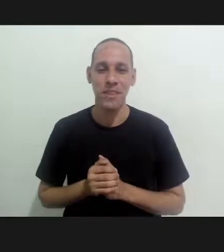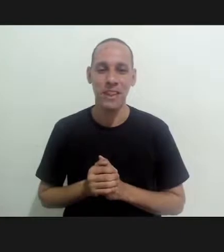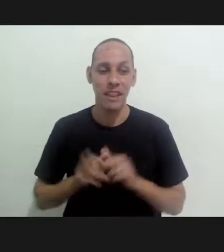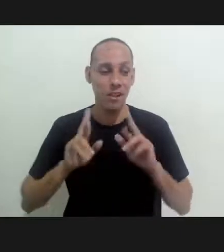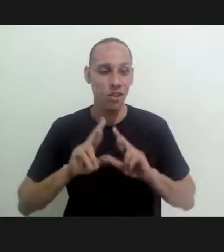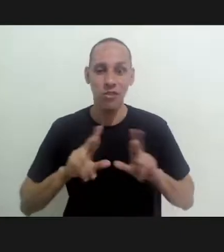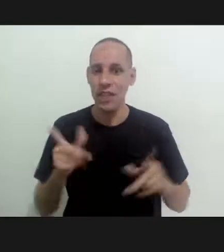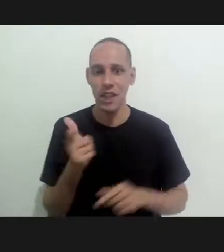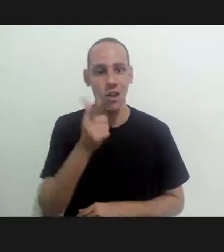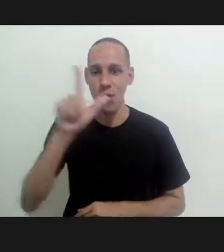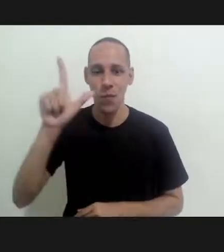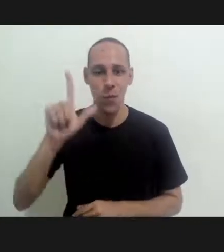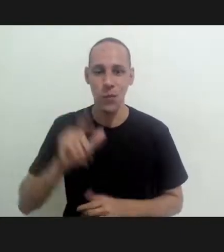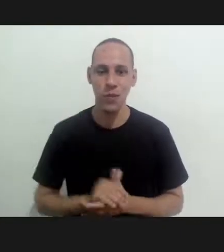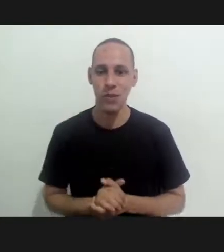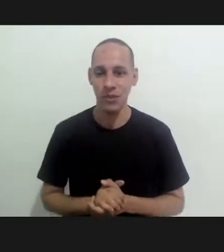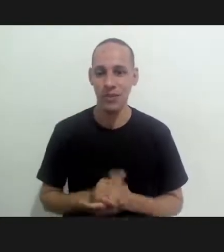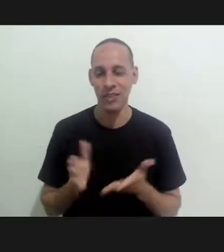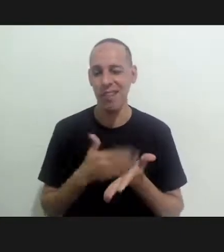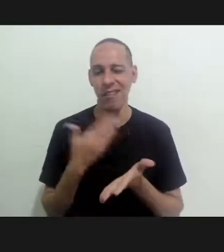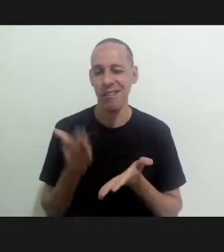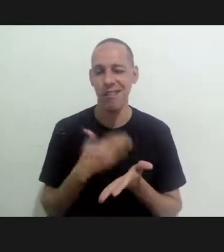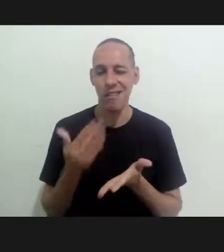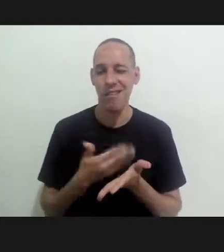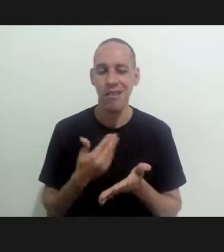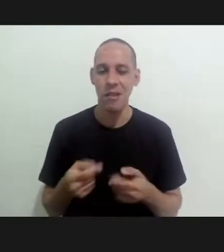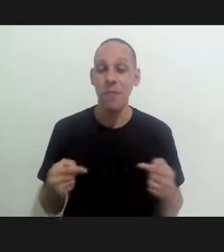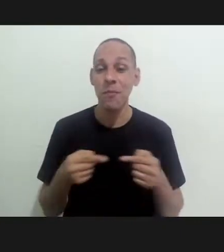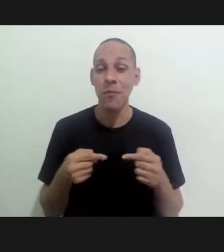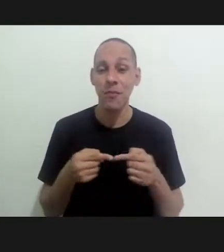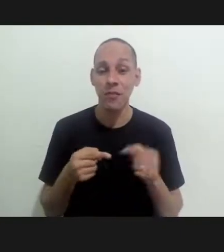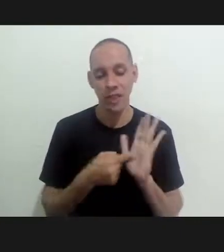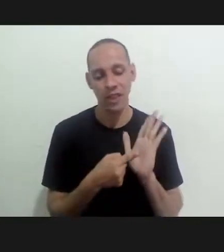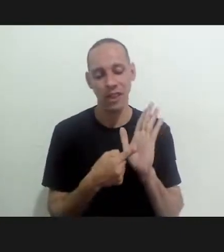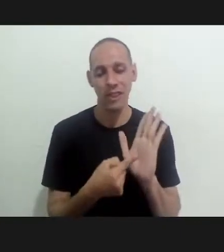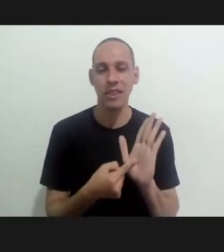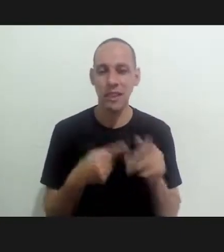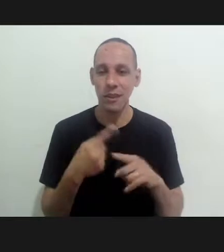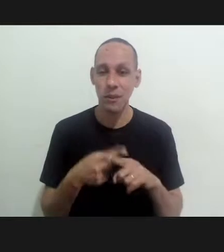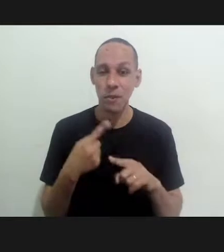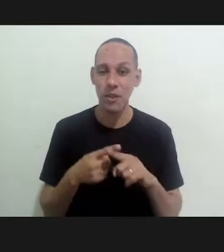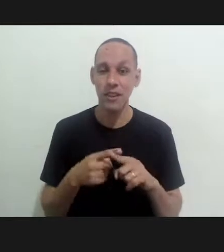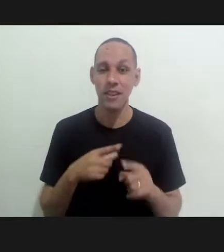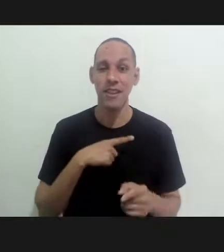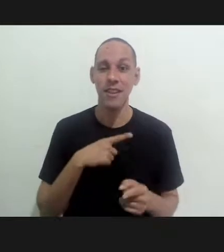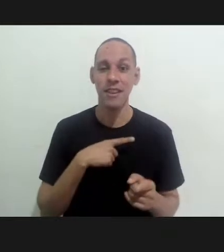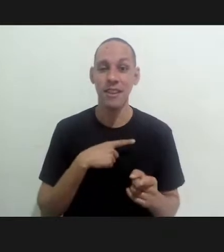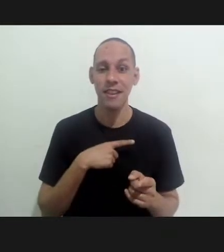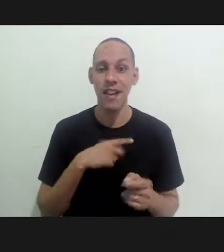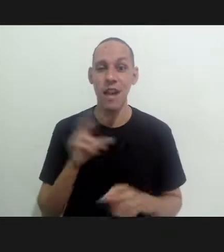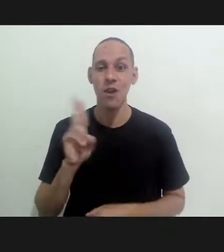which differentiates it from any other journal in terms of presentation because we